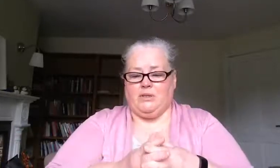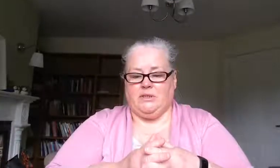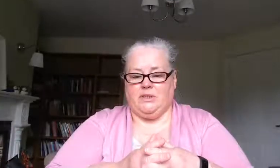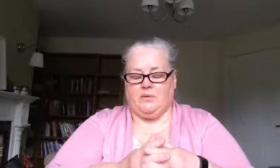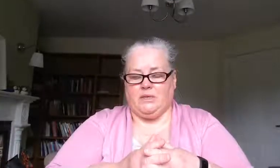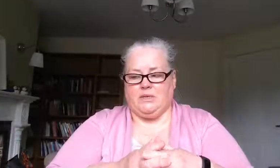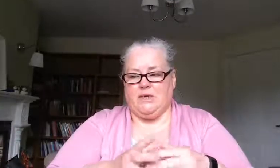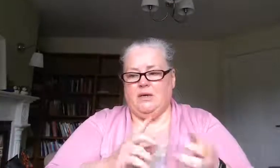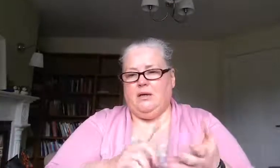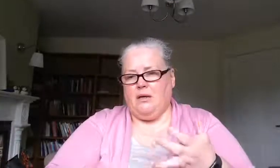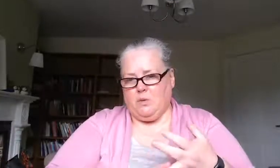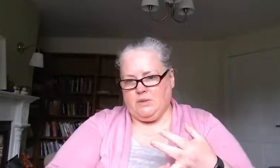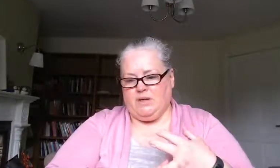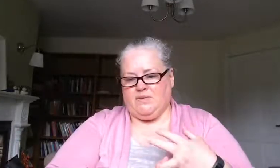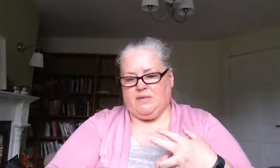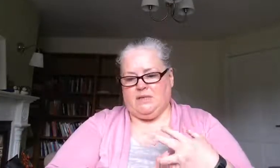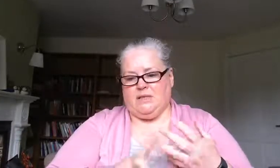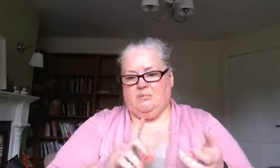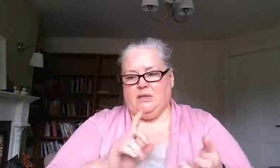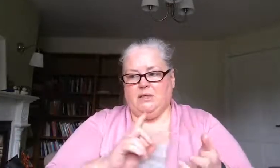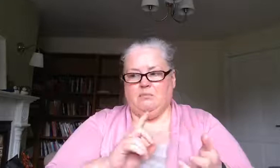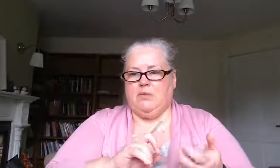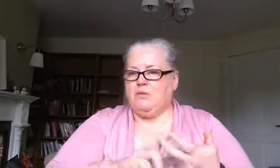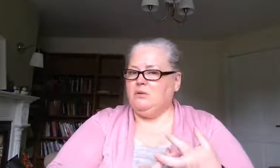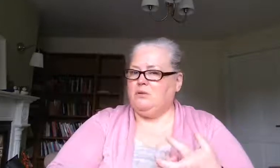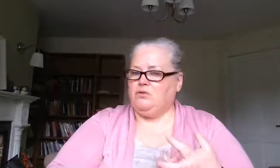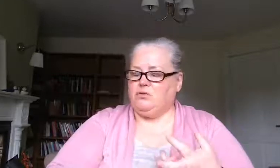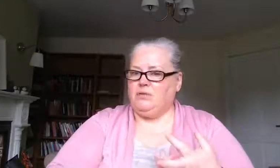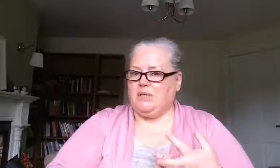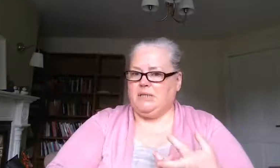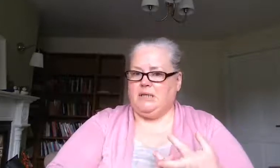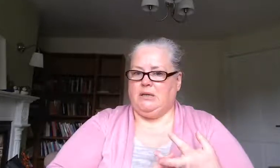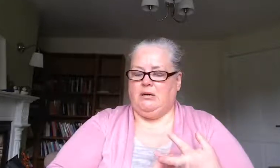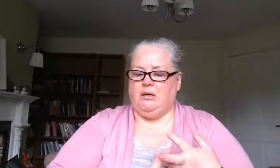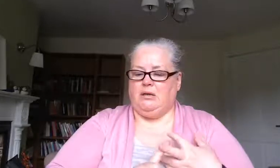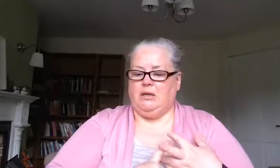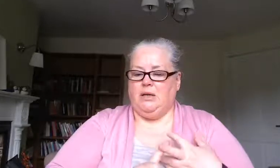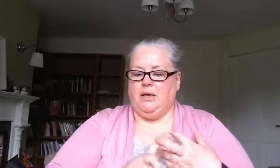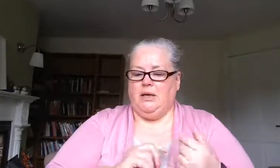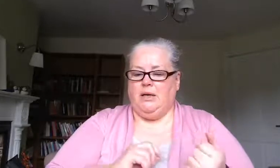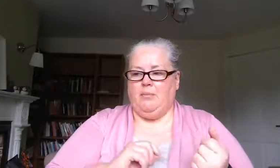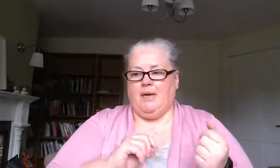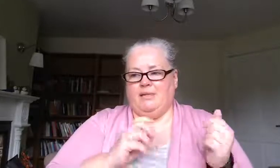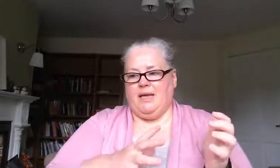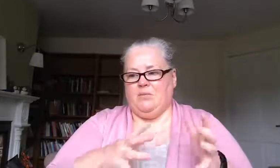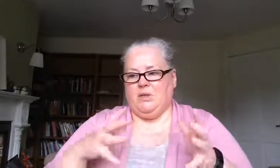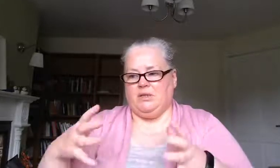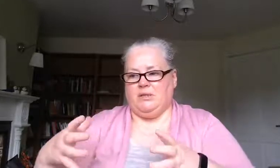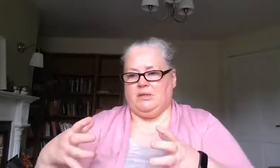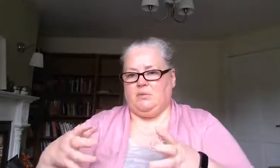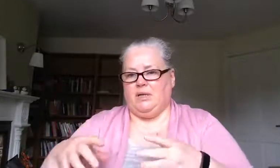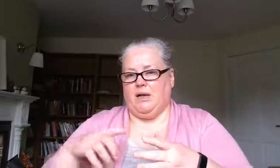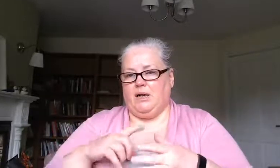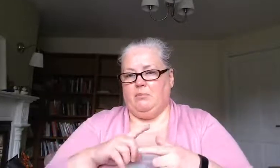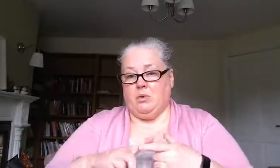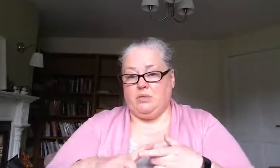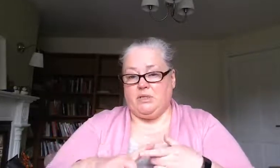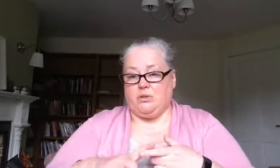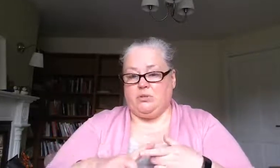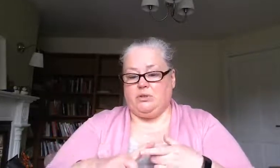diagnose this low self-esteem misuse of drugs and alcohol um and then we could see something like a mood disorder